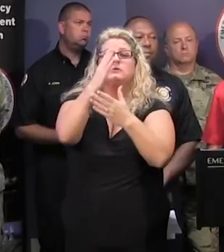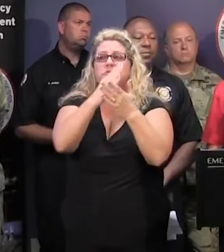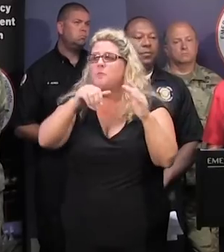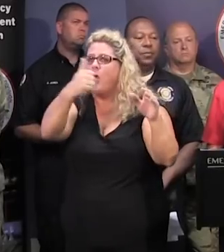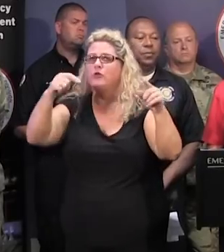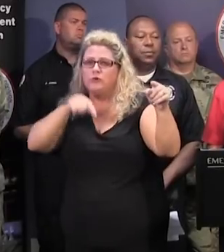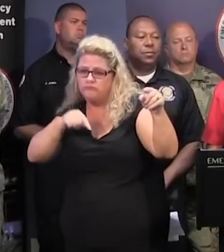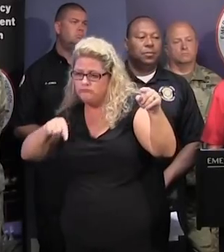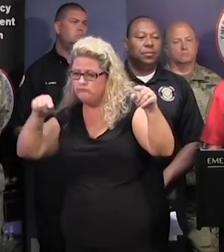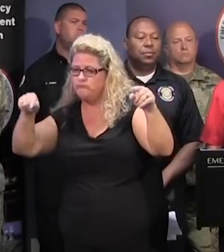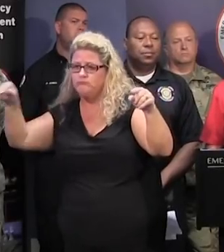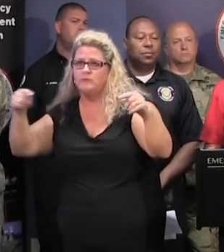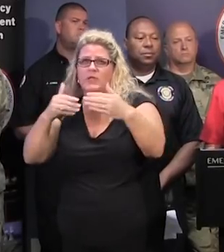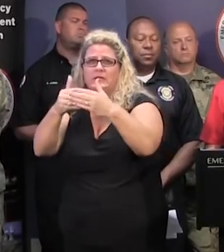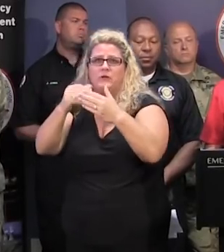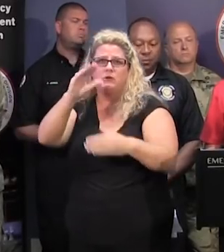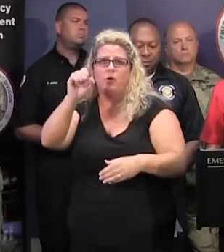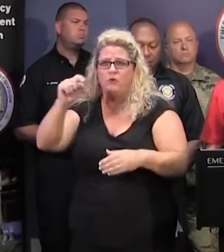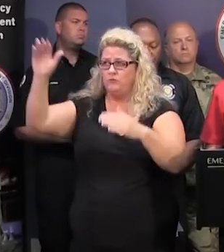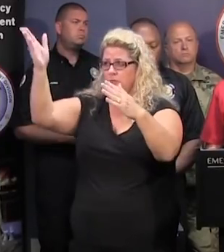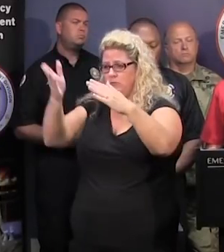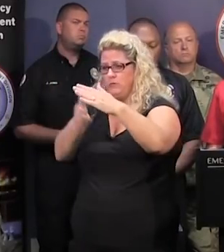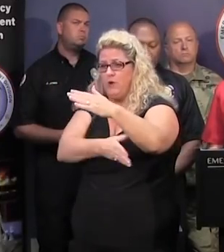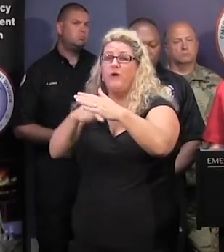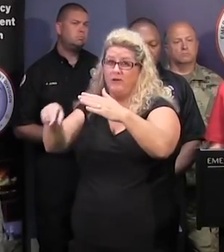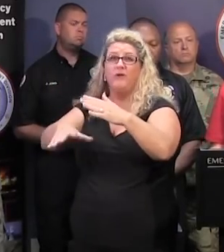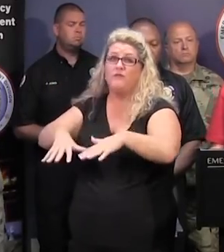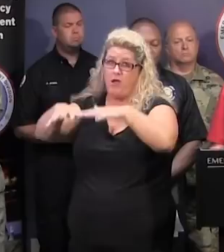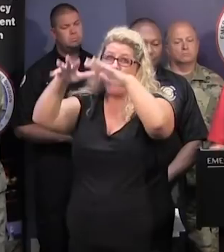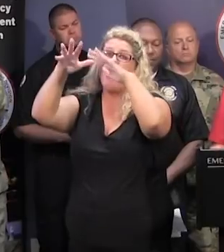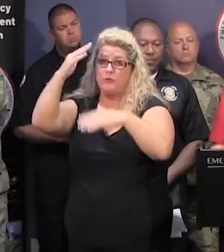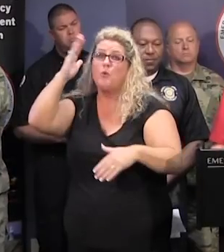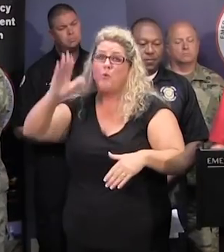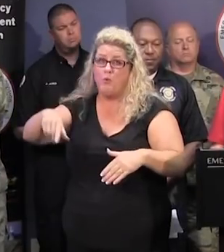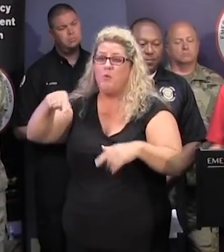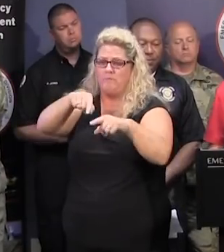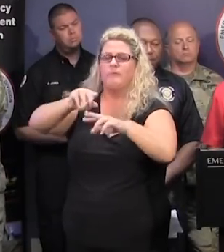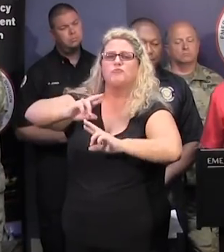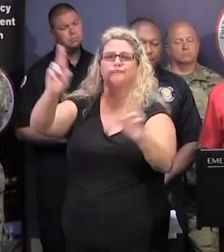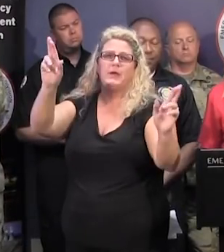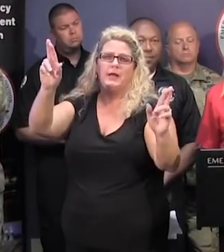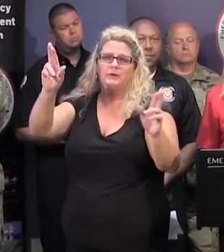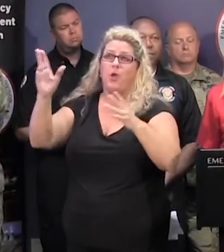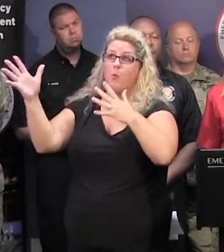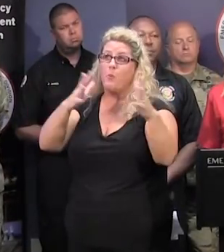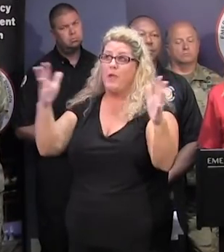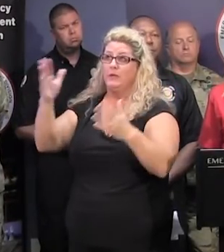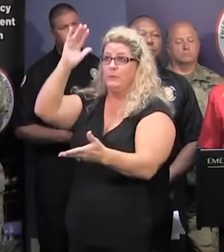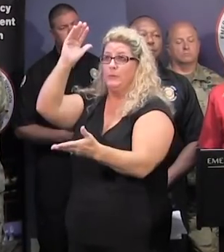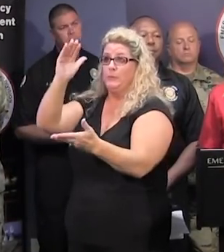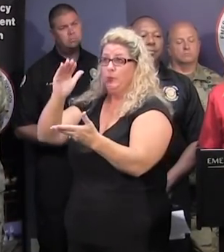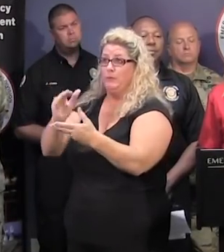places closer to the coast and areas where we anticipate flooding, ready to respond as soon as the winds die down,